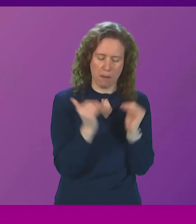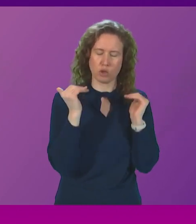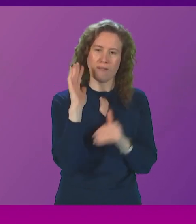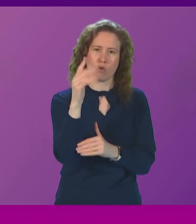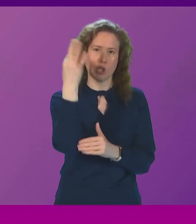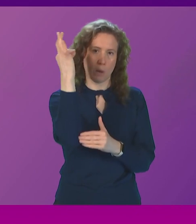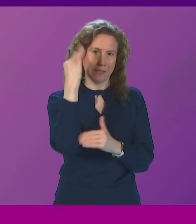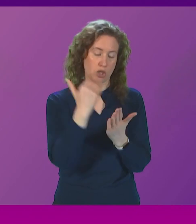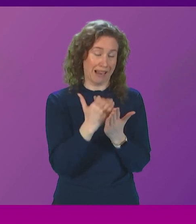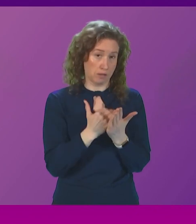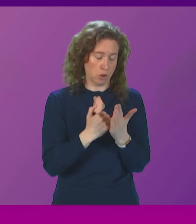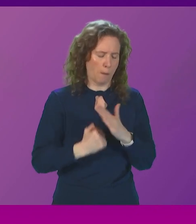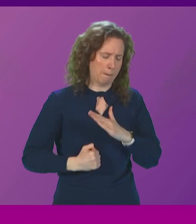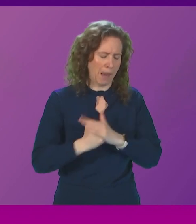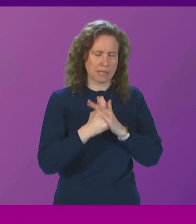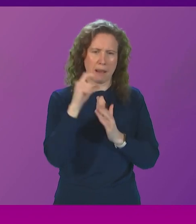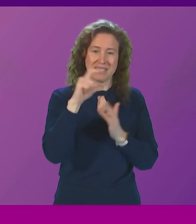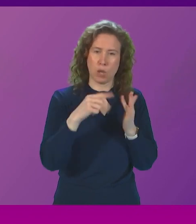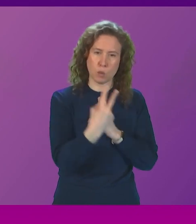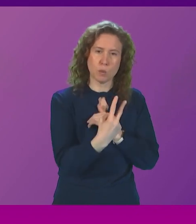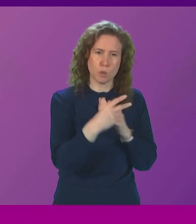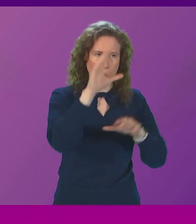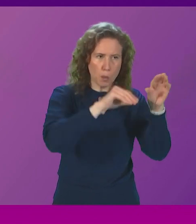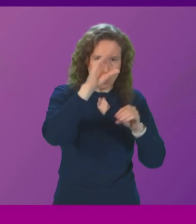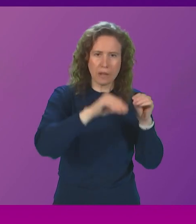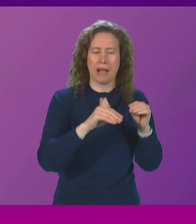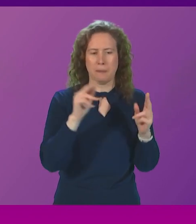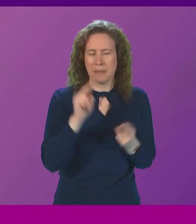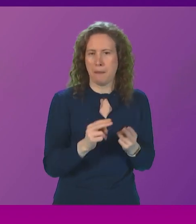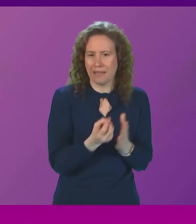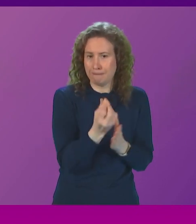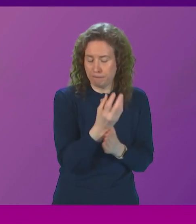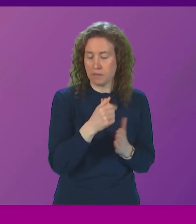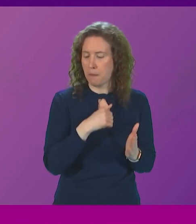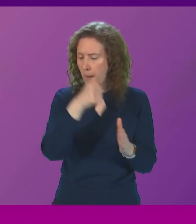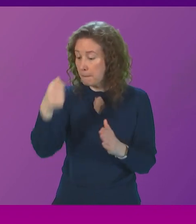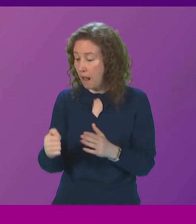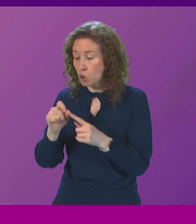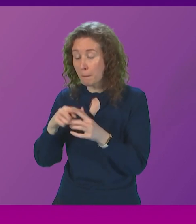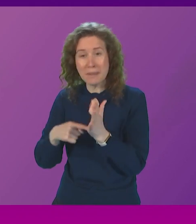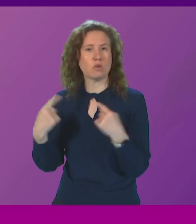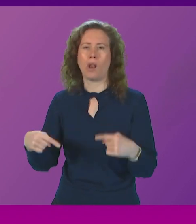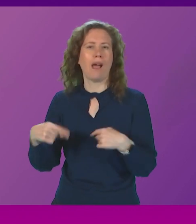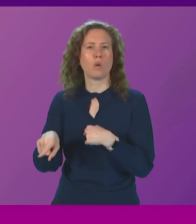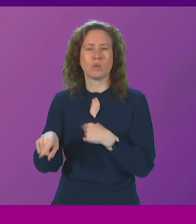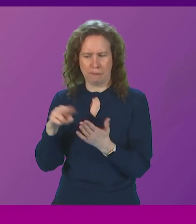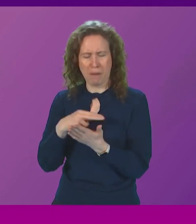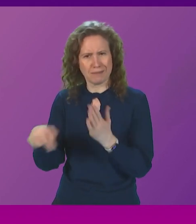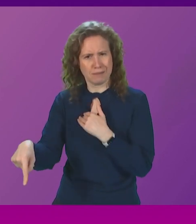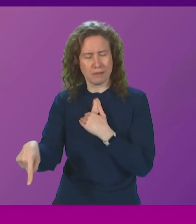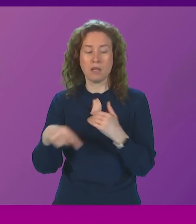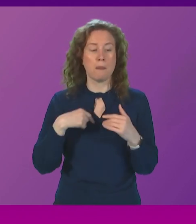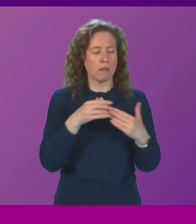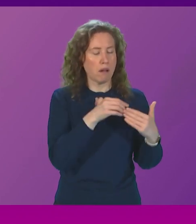to maximise CO2 removals and minimise emissions planting on deep peat is of course banned guidance on ground